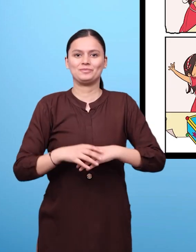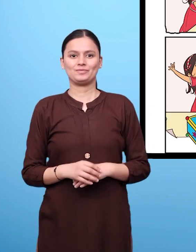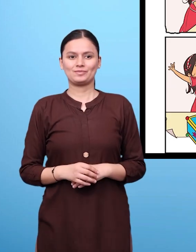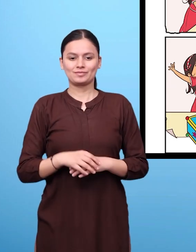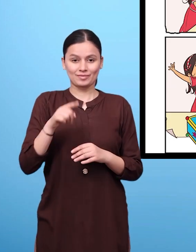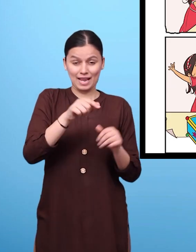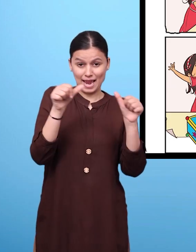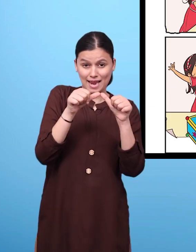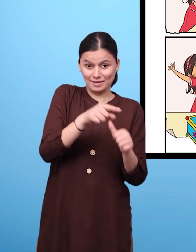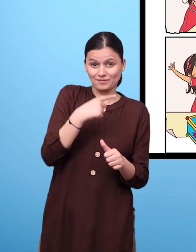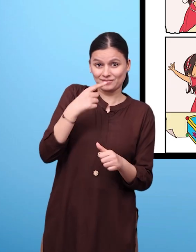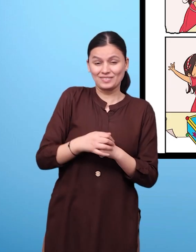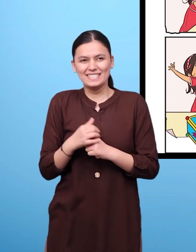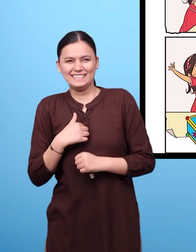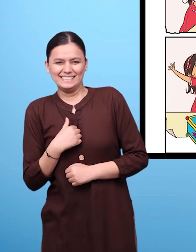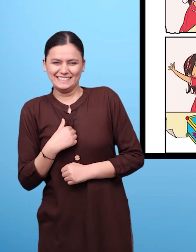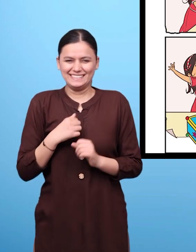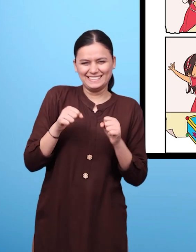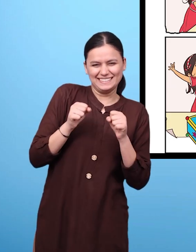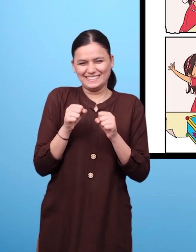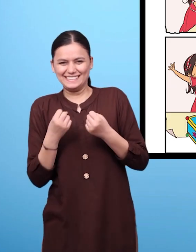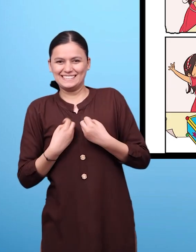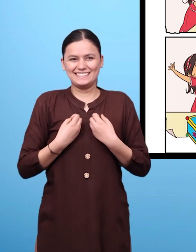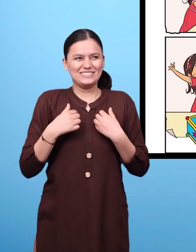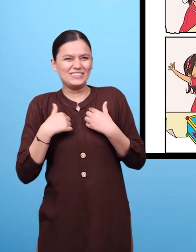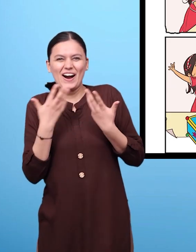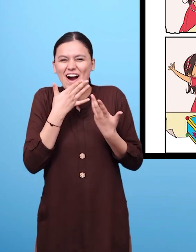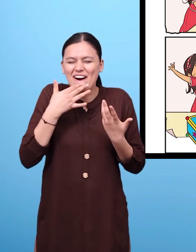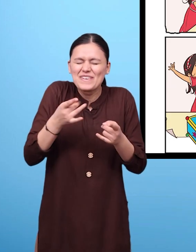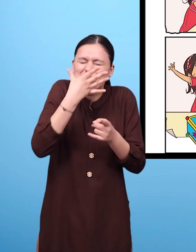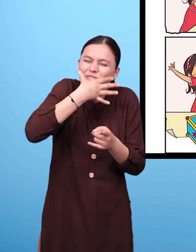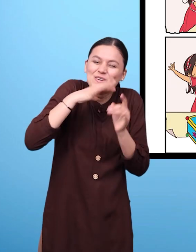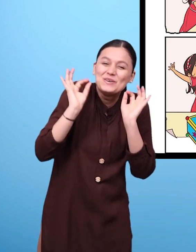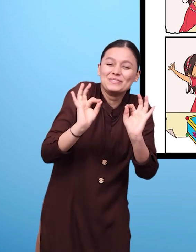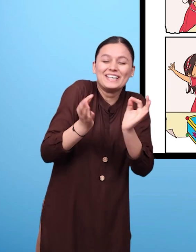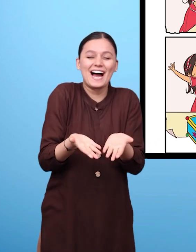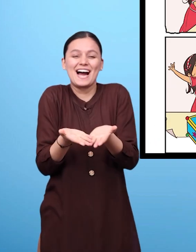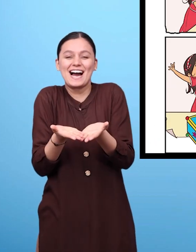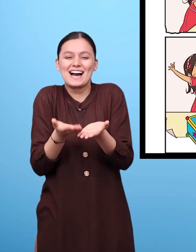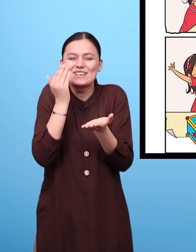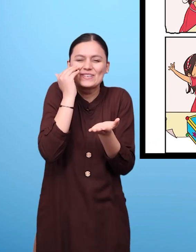Atif replies These colorful balls are looking good on all the eight corners.